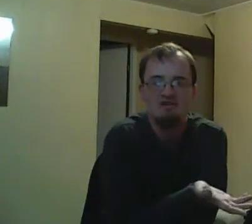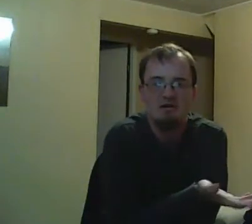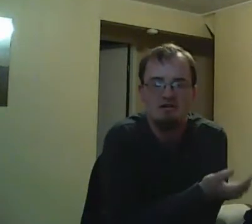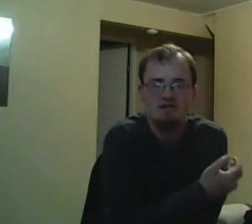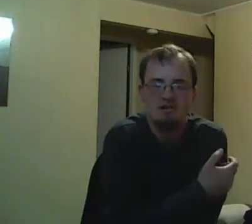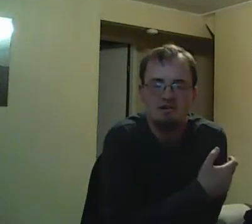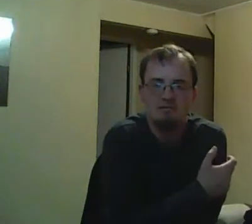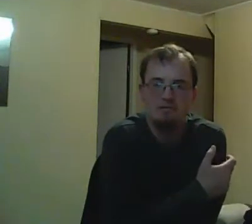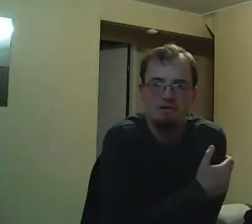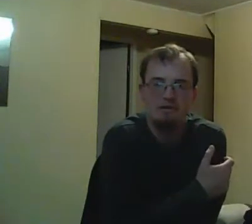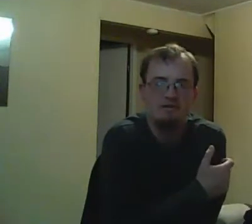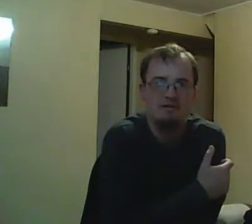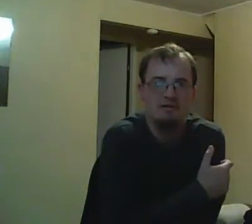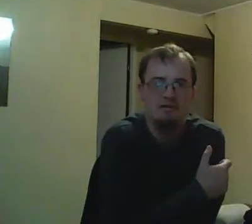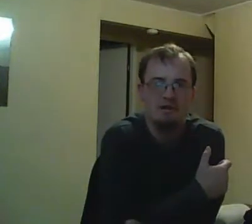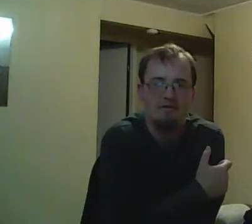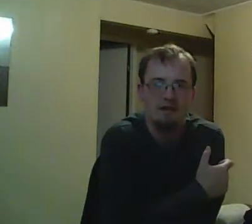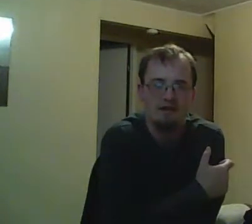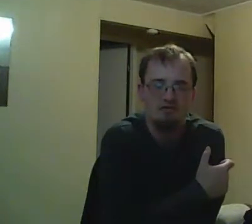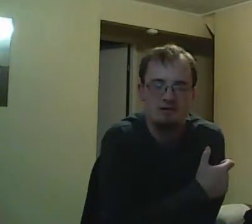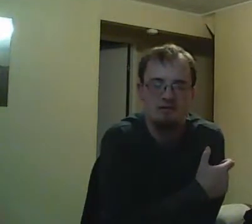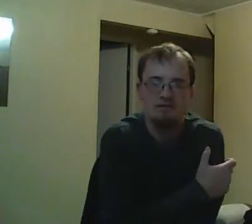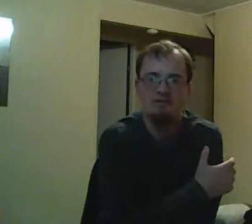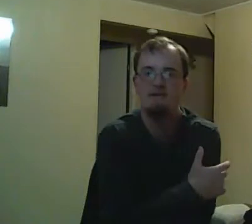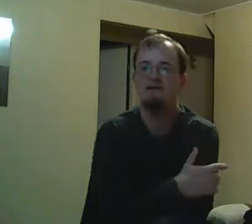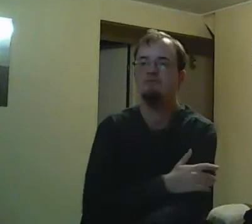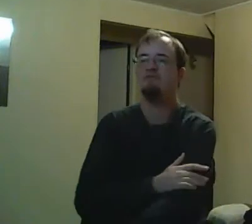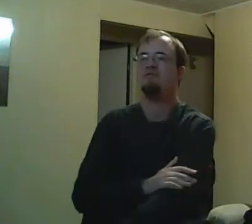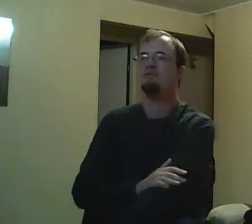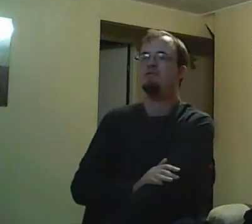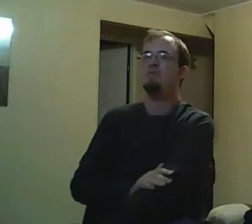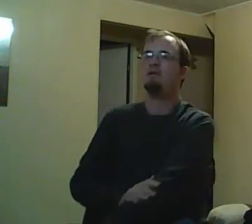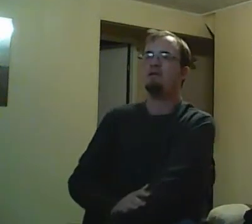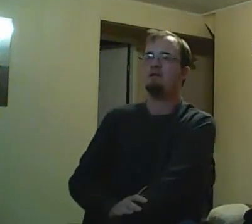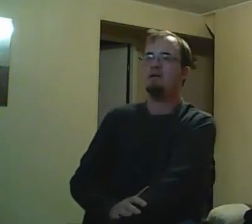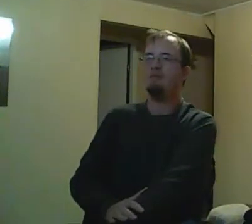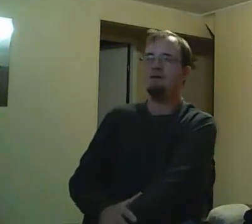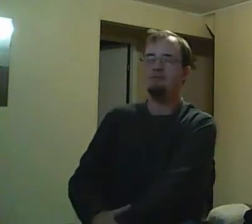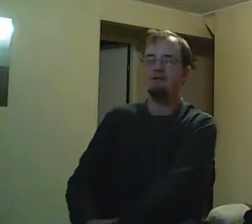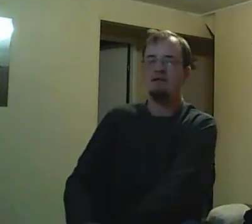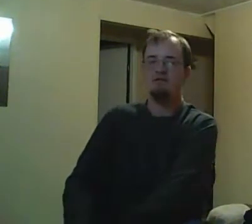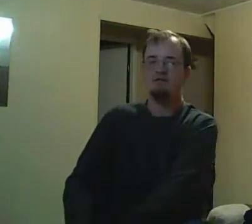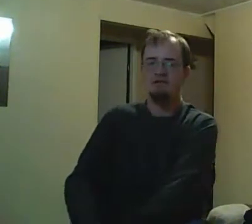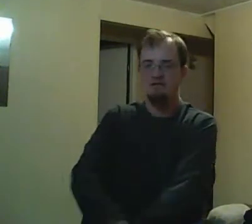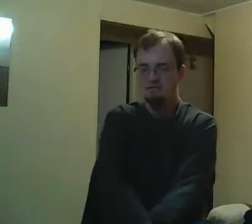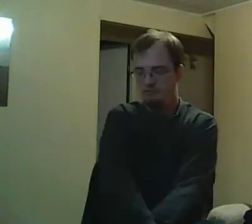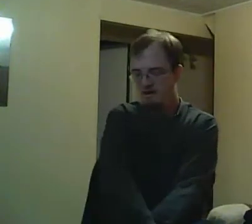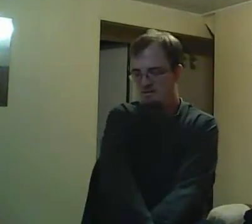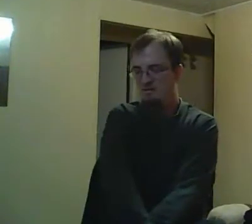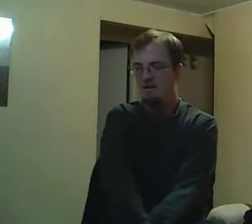Kerwin. Kate Kerwin. She was told by the school to come live and come for Toby because, you know, that's Toby's mom.